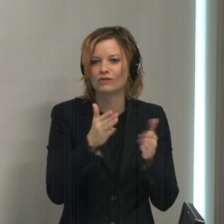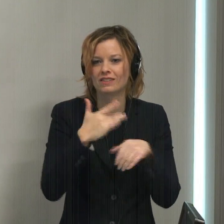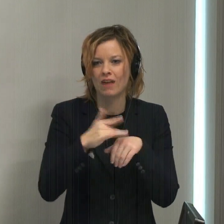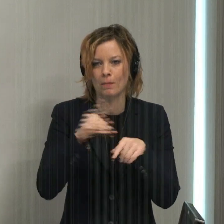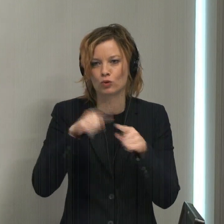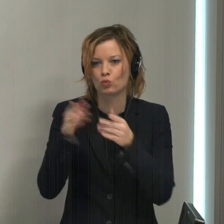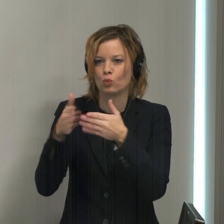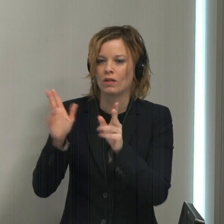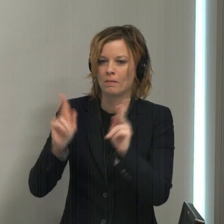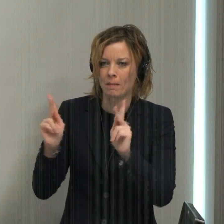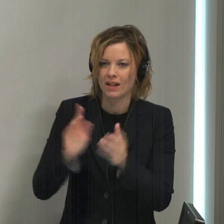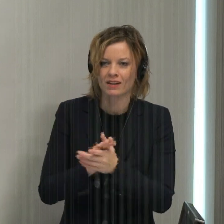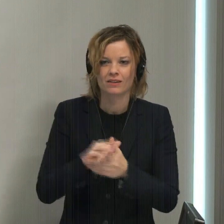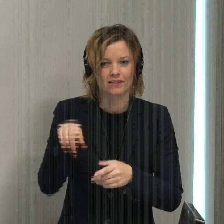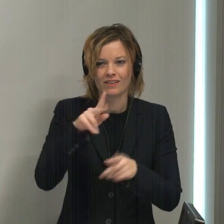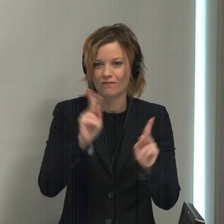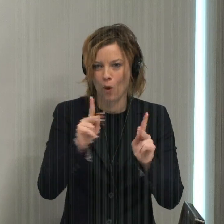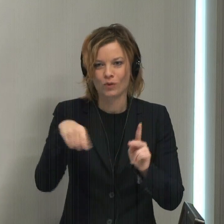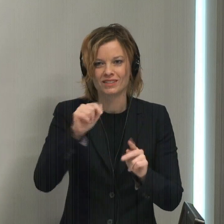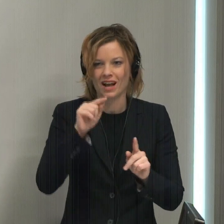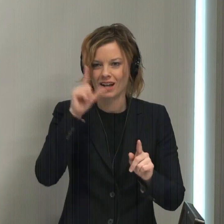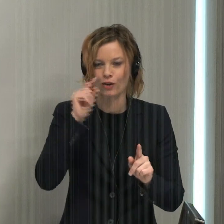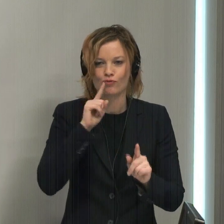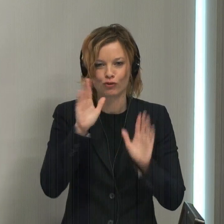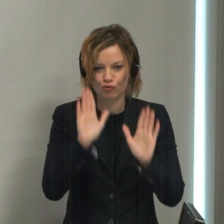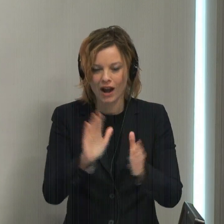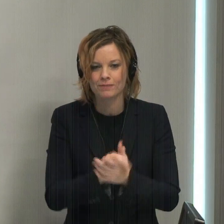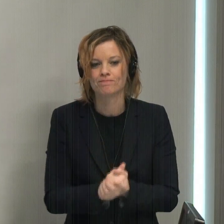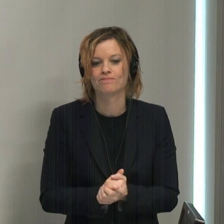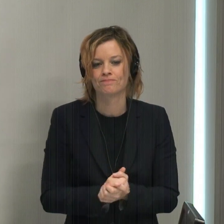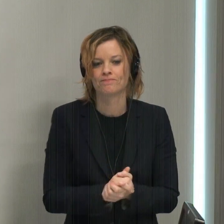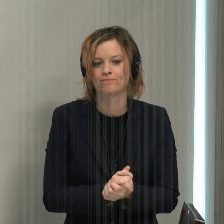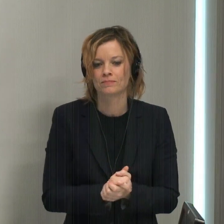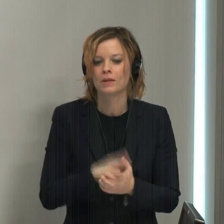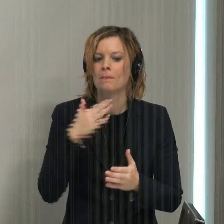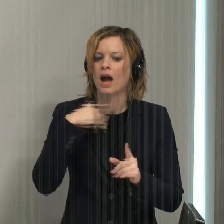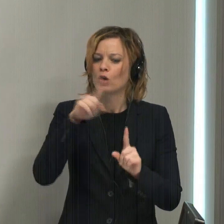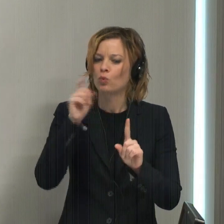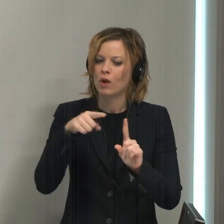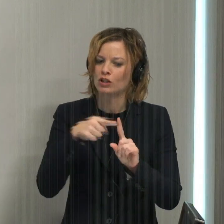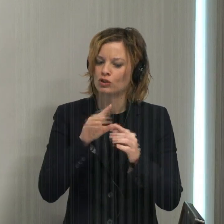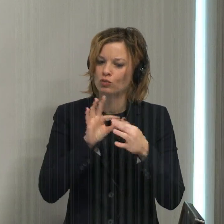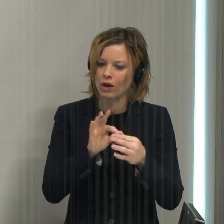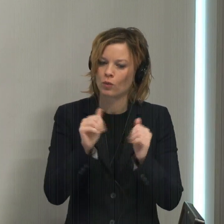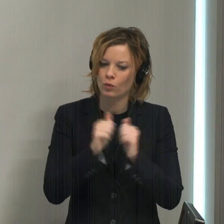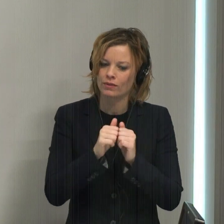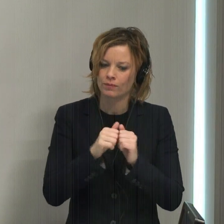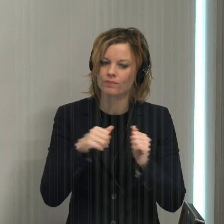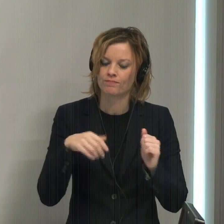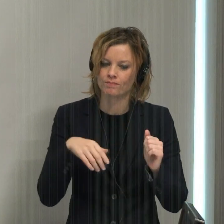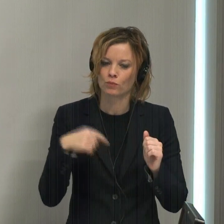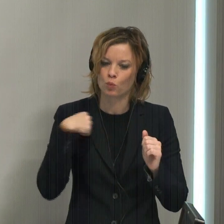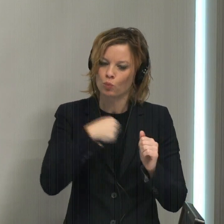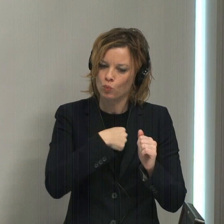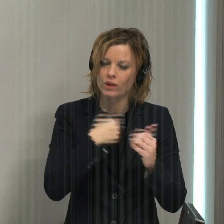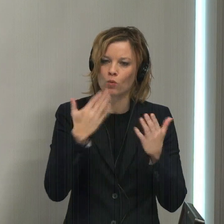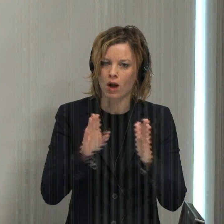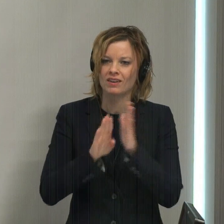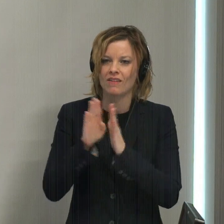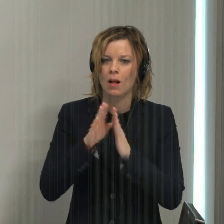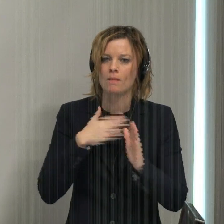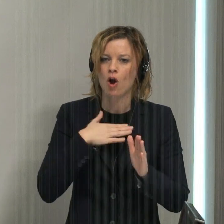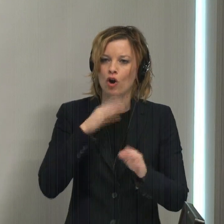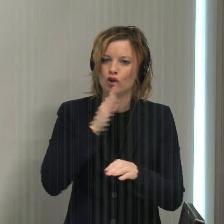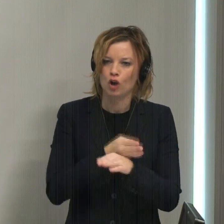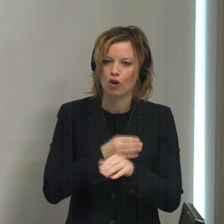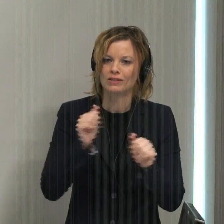to the public. You folks over there have been really great. But my question kind of revolves around we want to develop our daughter's